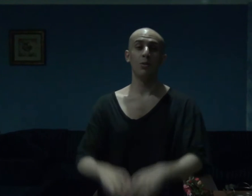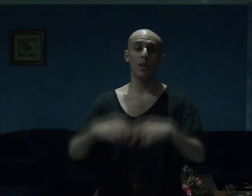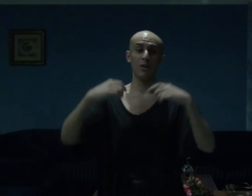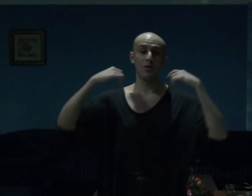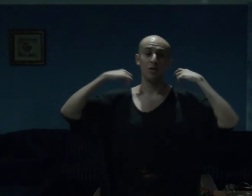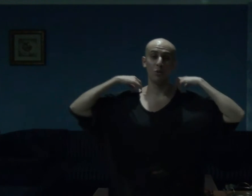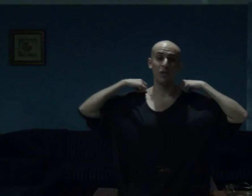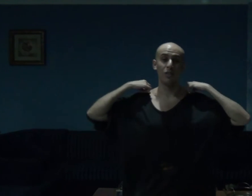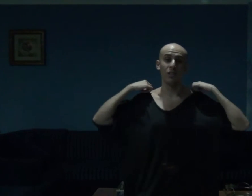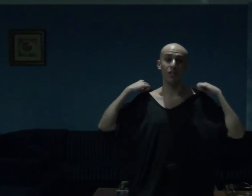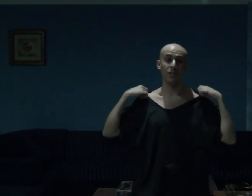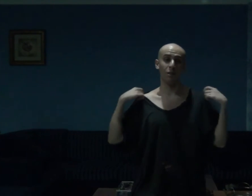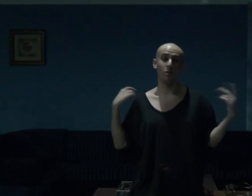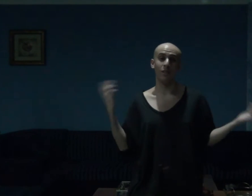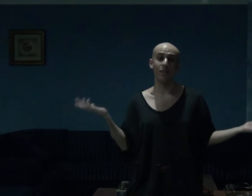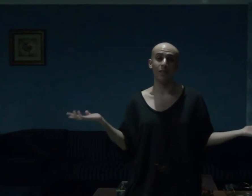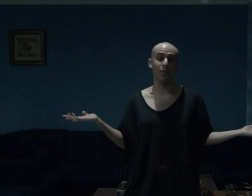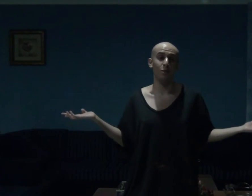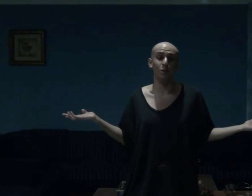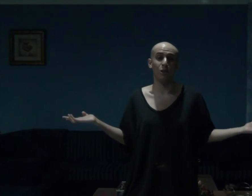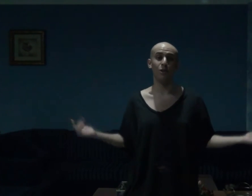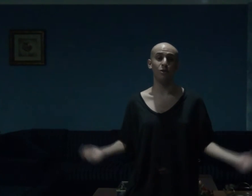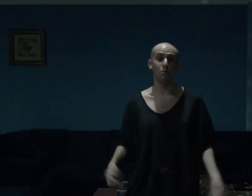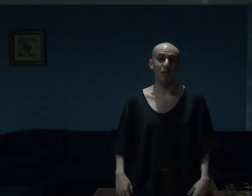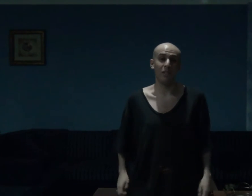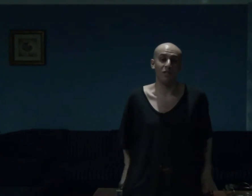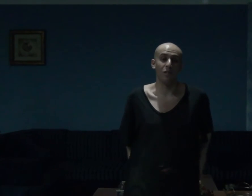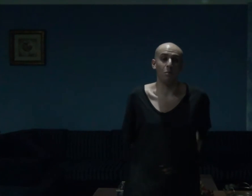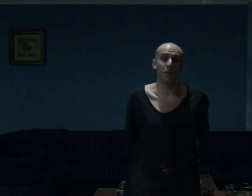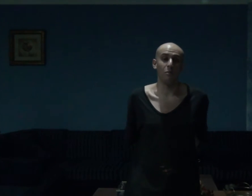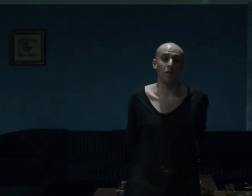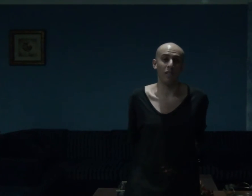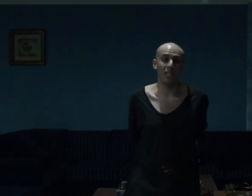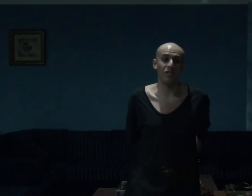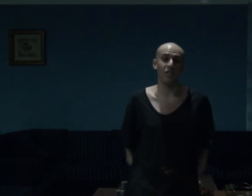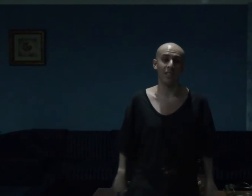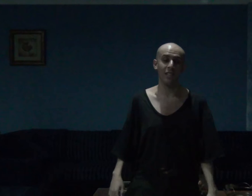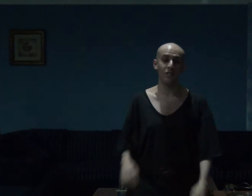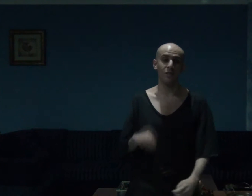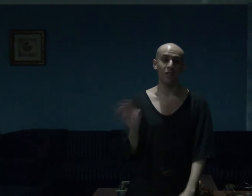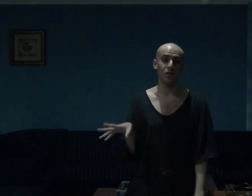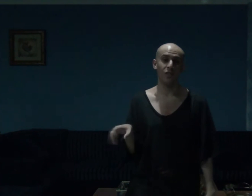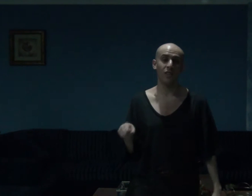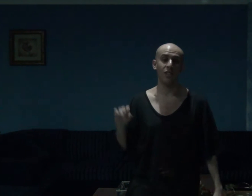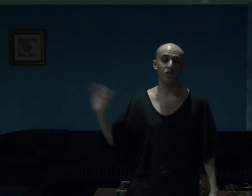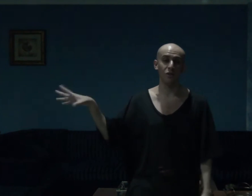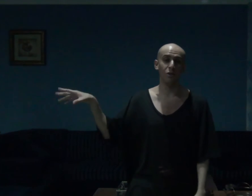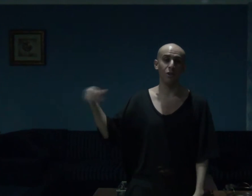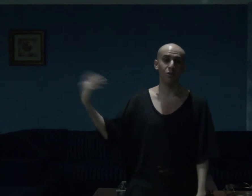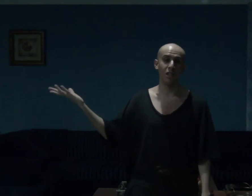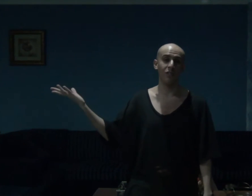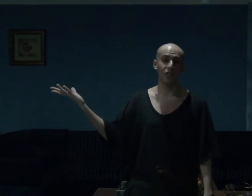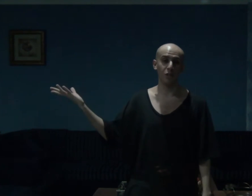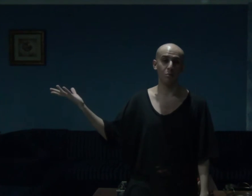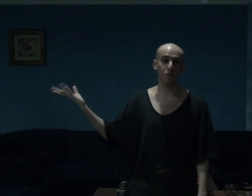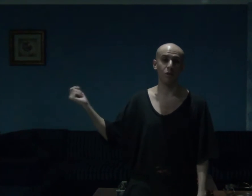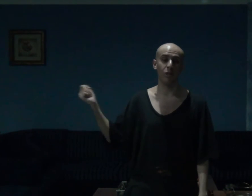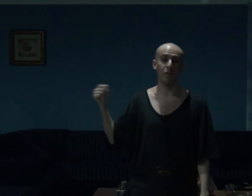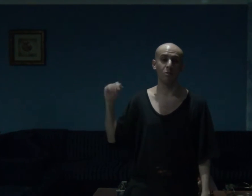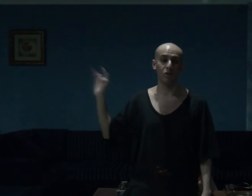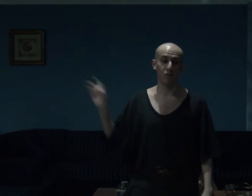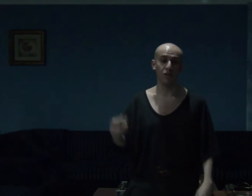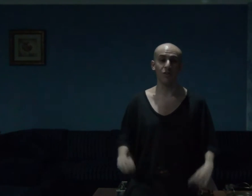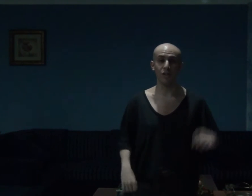Was 2020 a terrible year? Who knows, but it's debatable, guys and gals. As far as you know, television